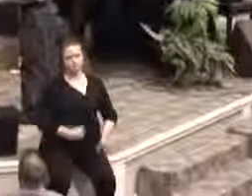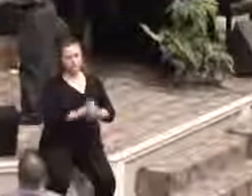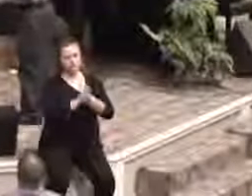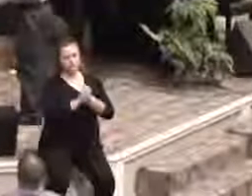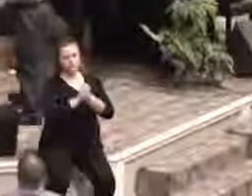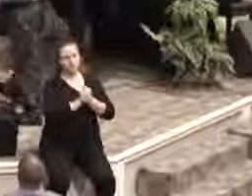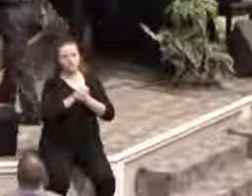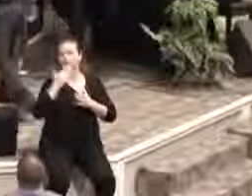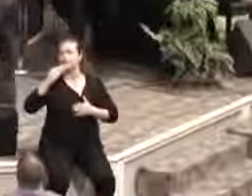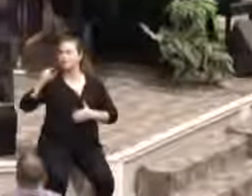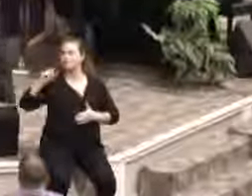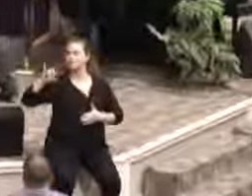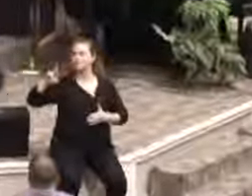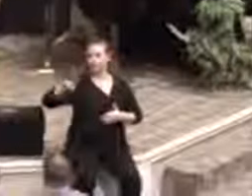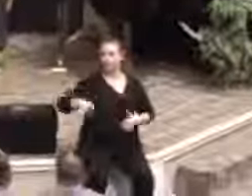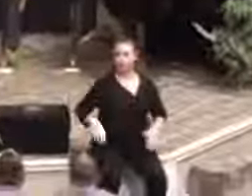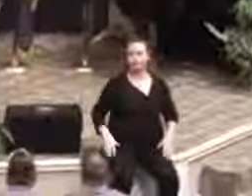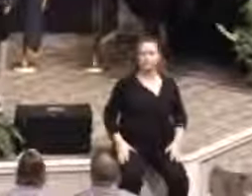sir.